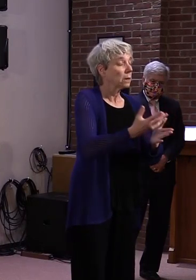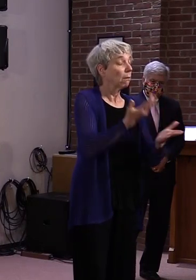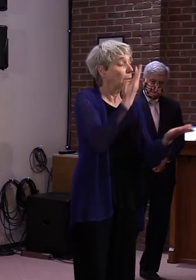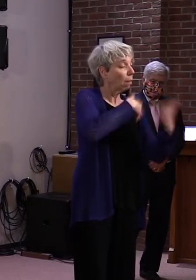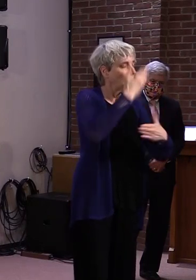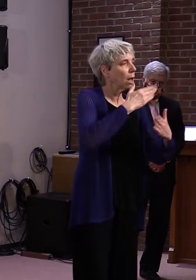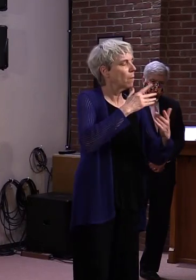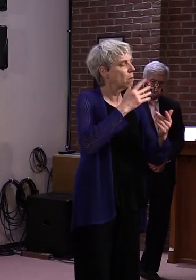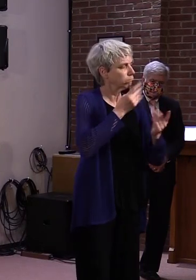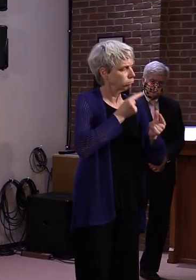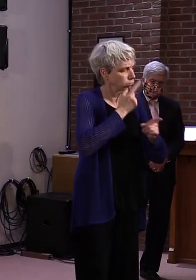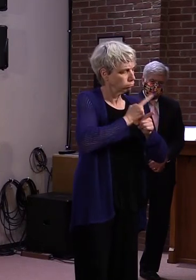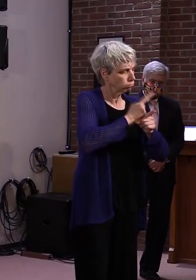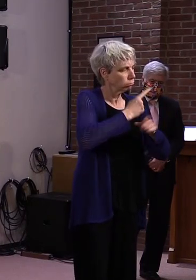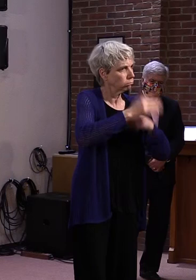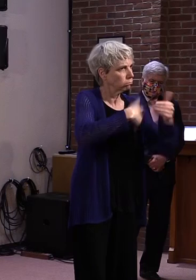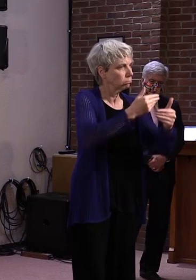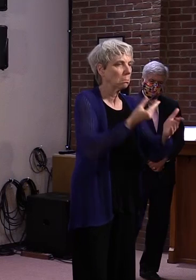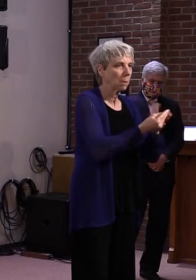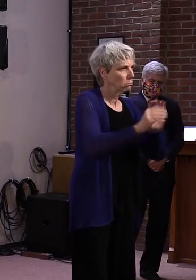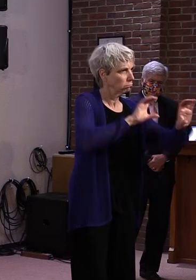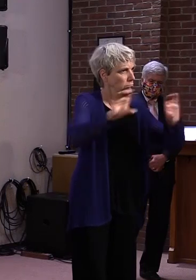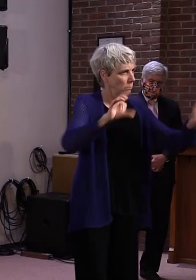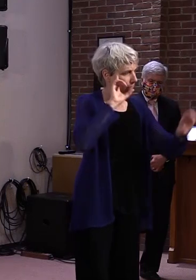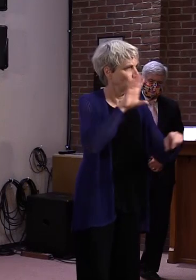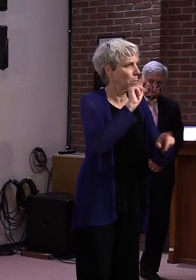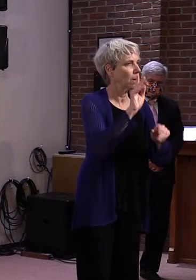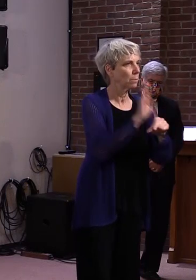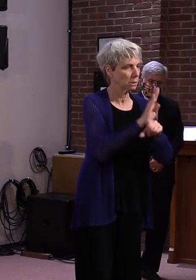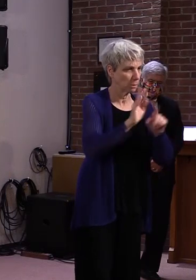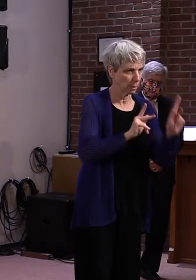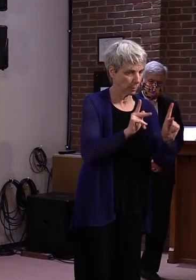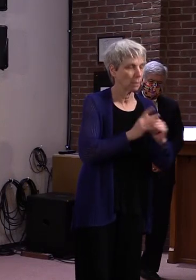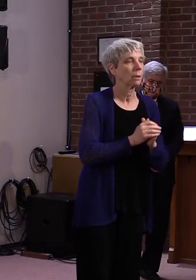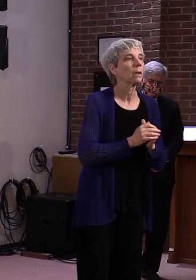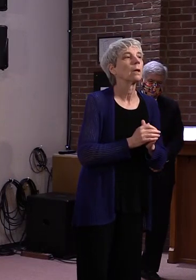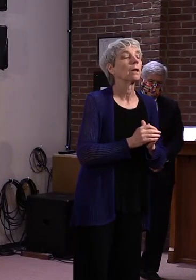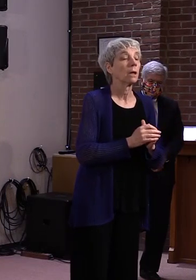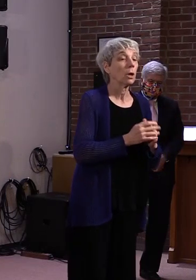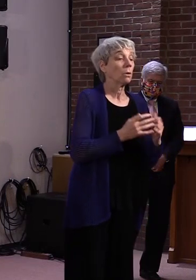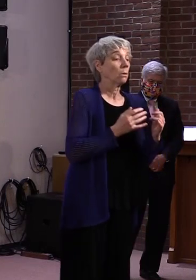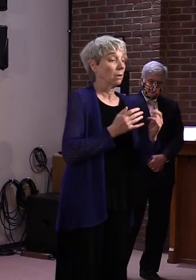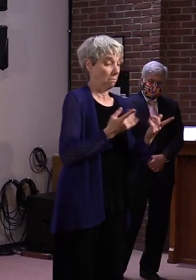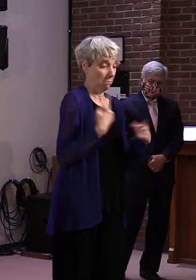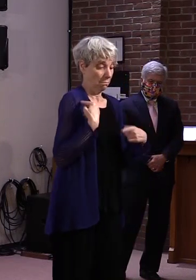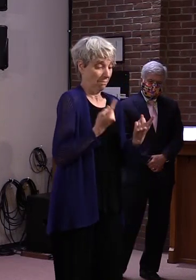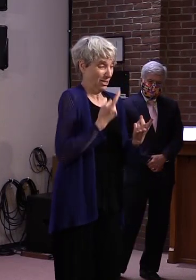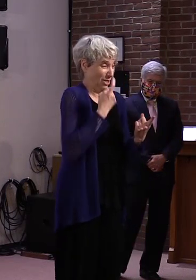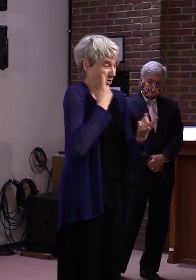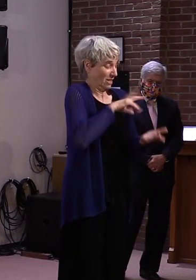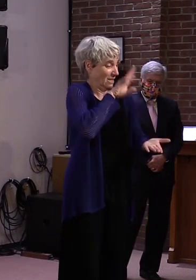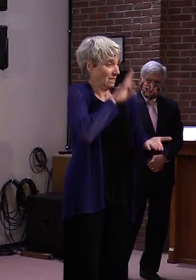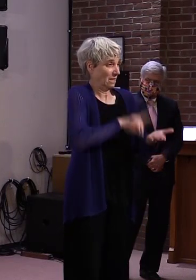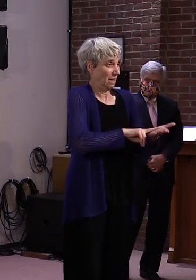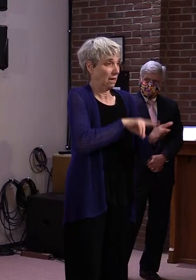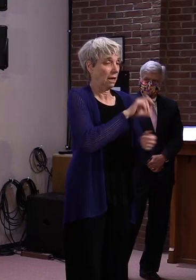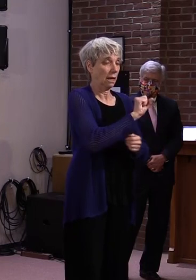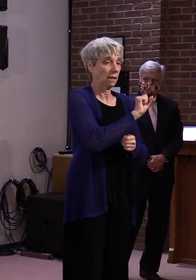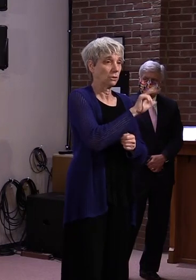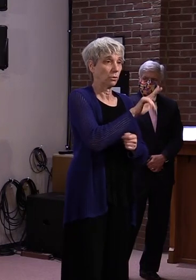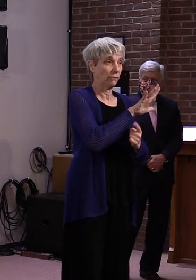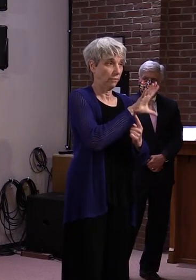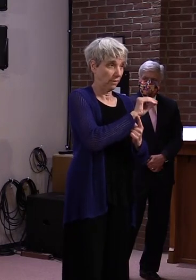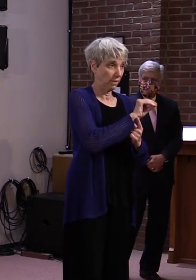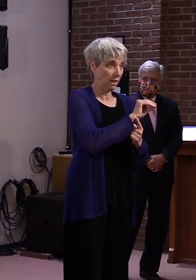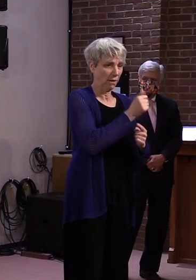announce that the path forward to getting this money into the hands of Vermont businesses in need, just 12 days after the signing of S-350 and 5